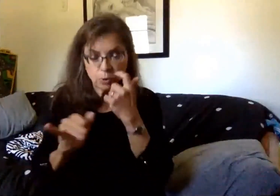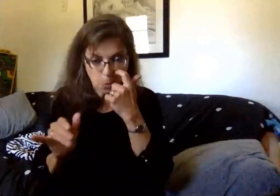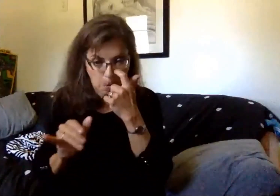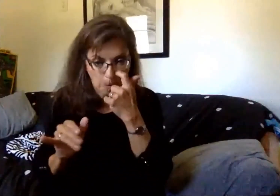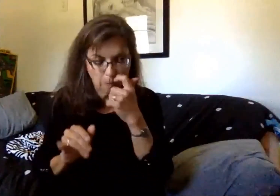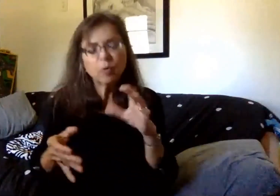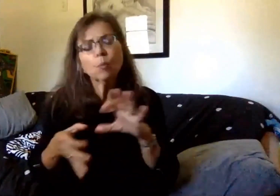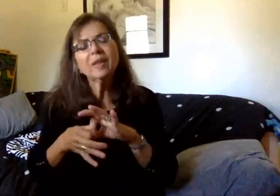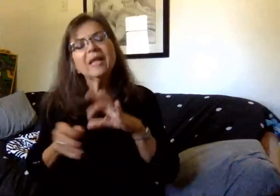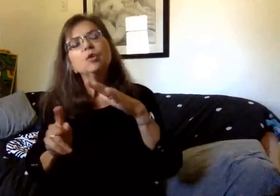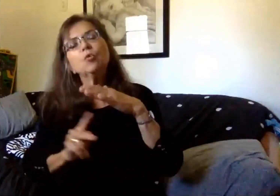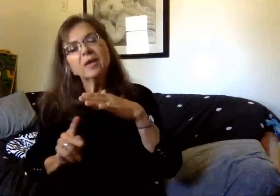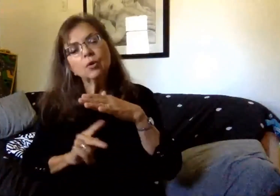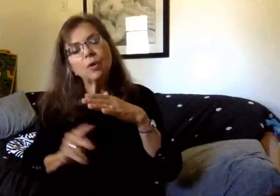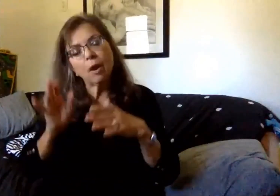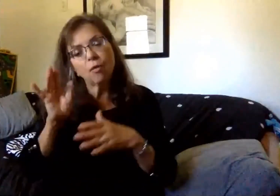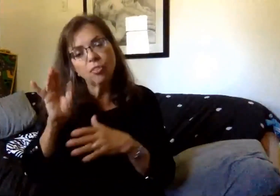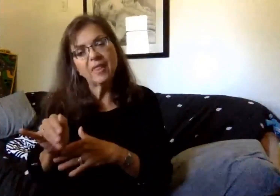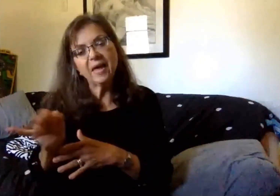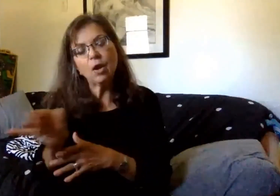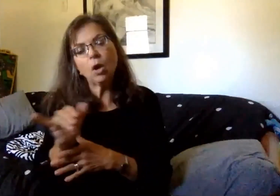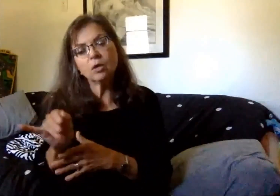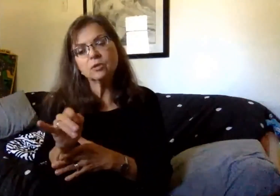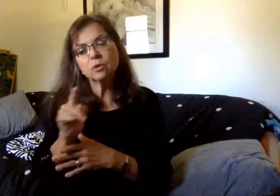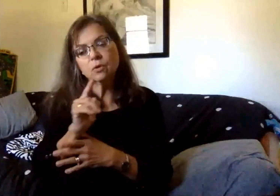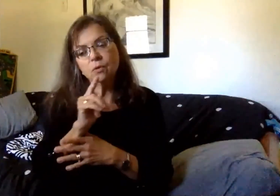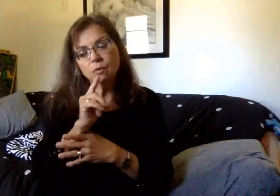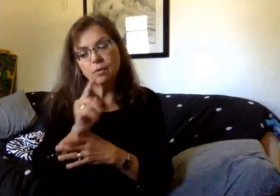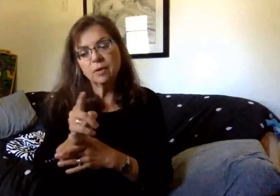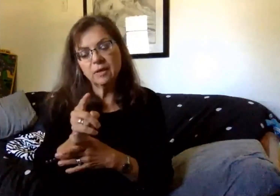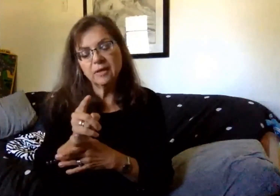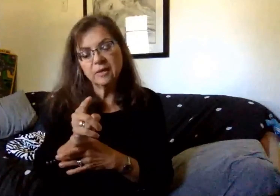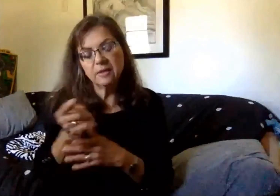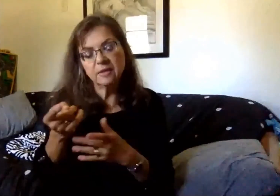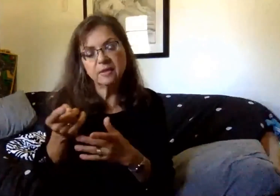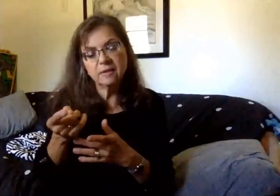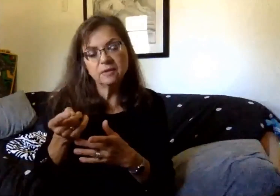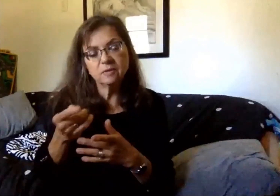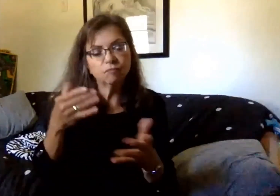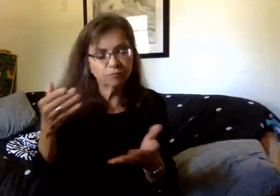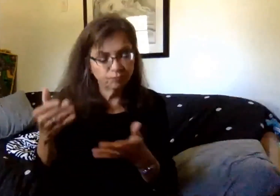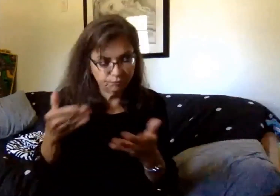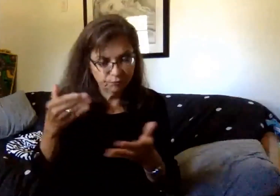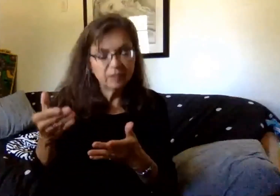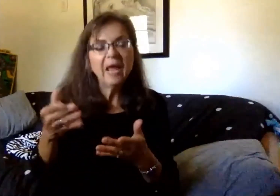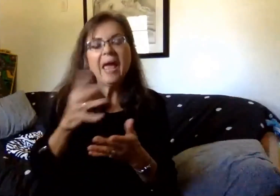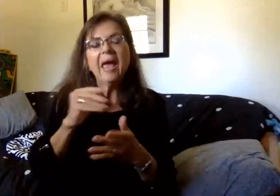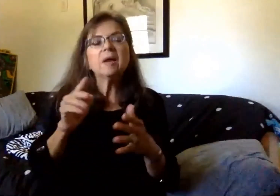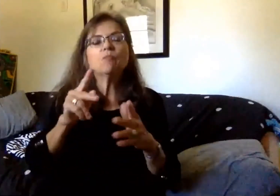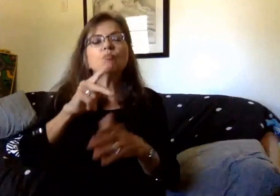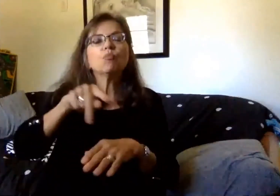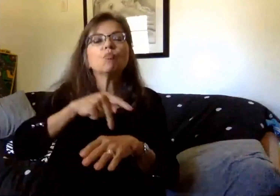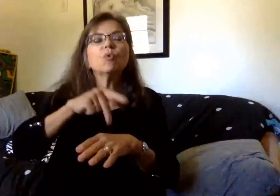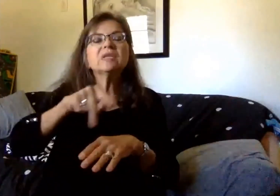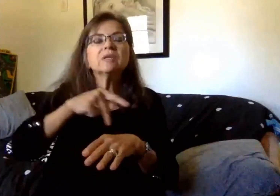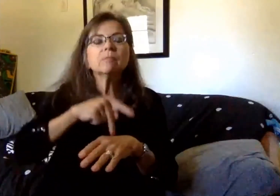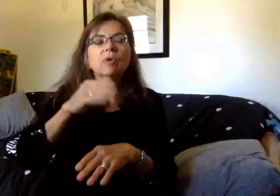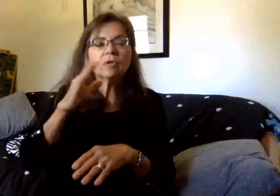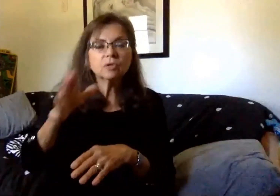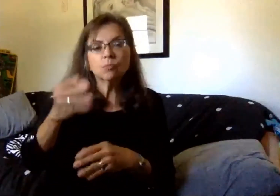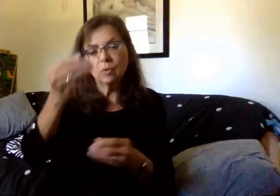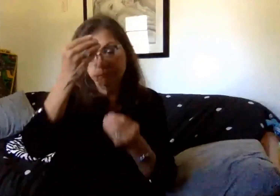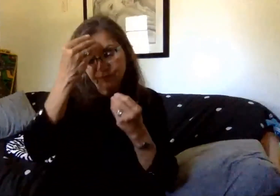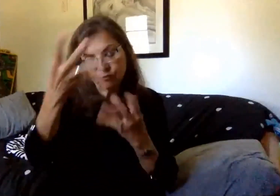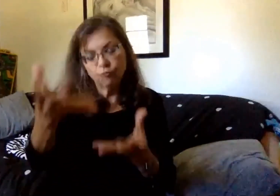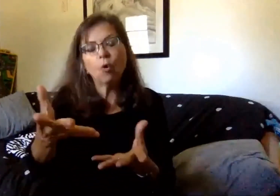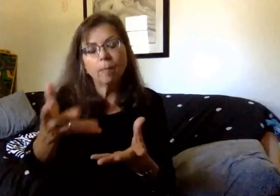orientation, that also will be in person. And the elementary principals will be providing information to those incoming kindergarten students and